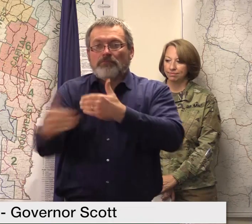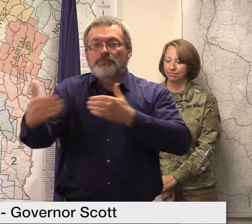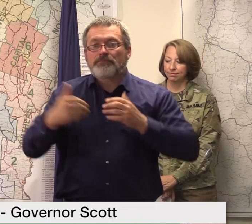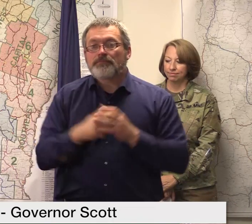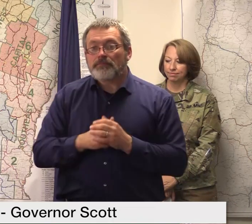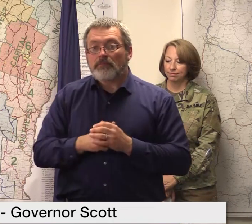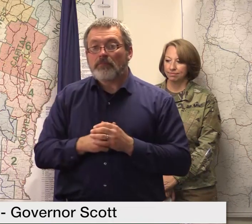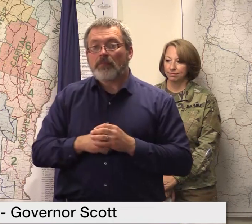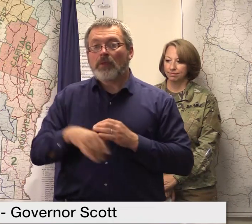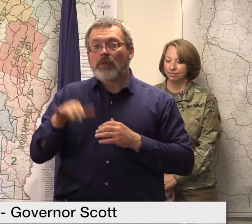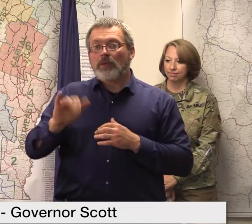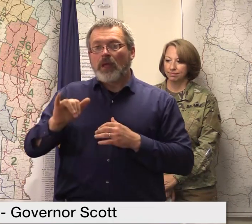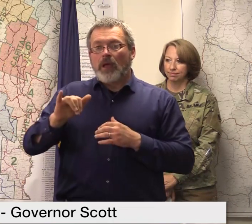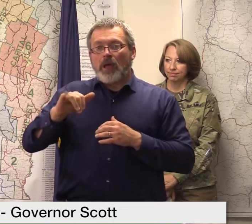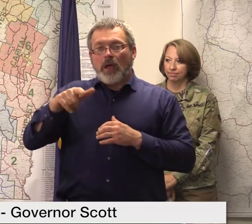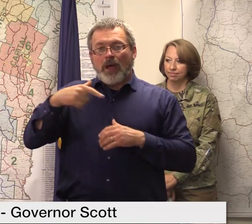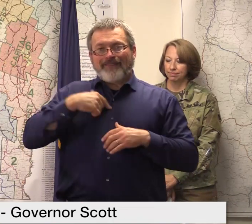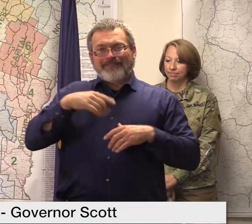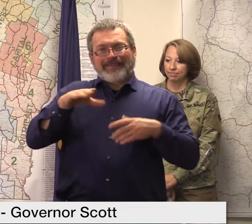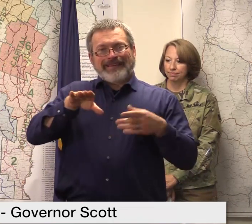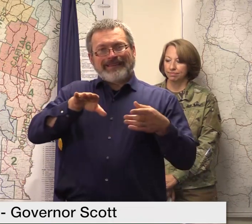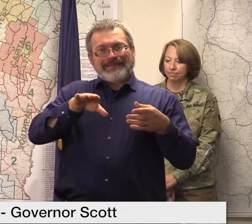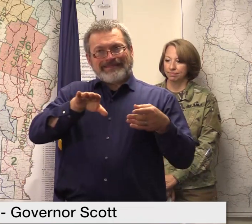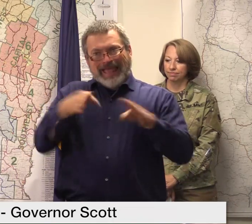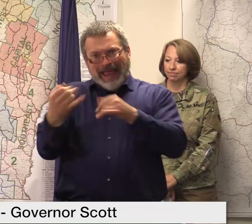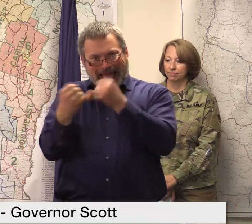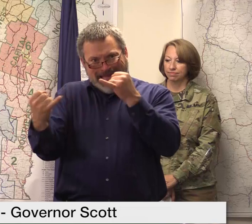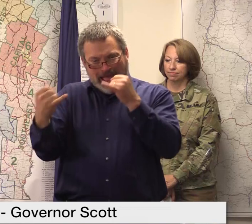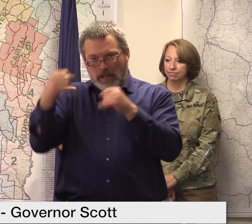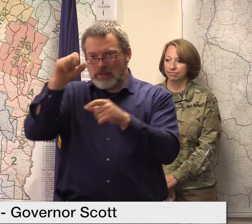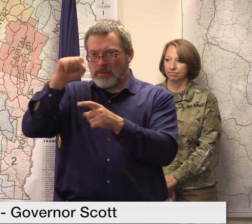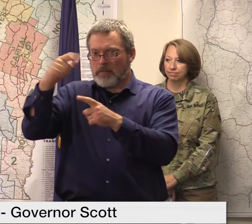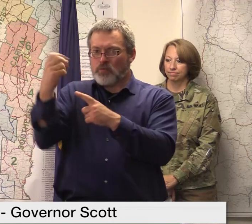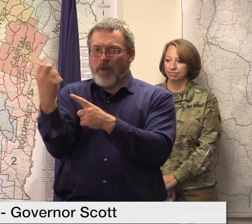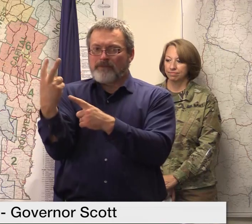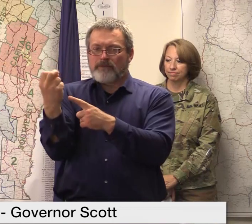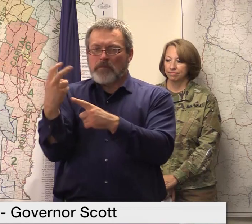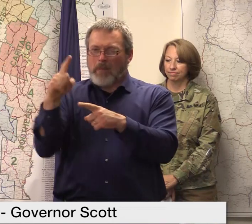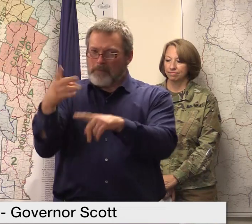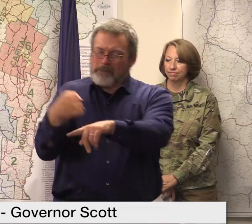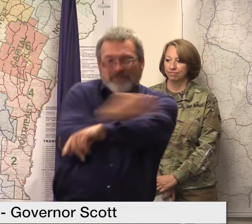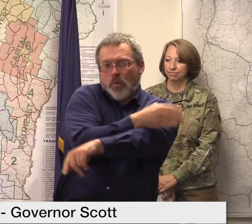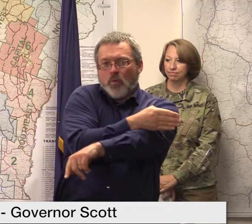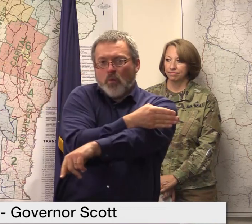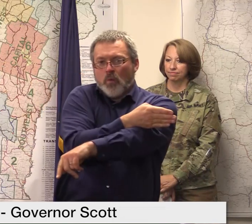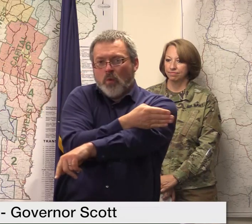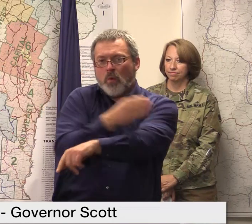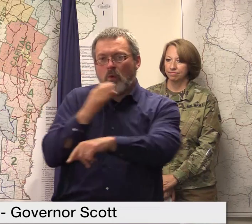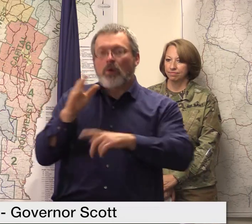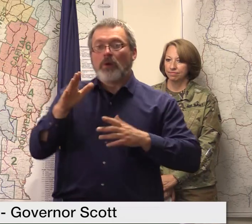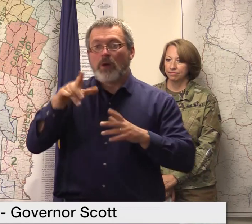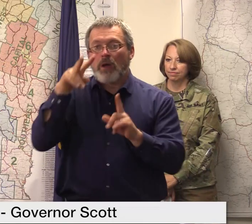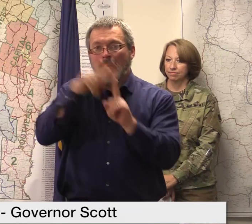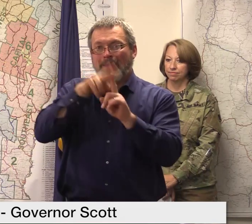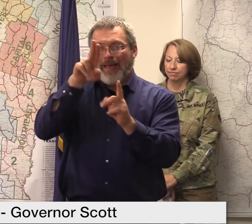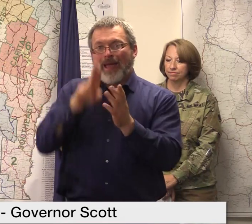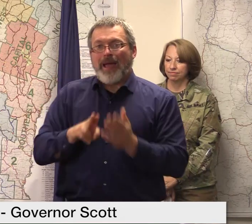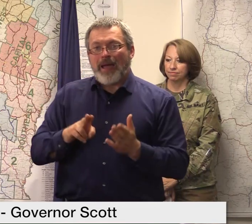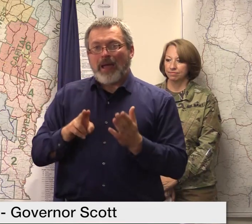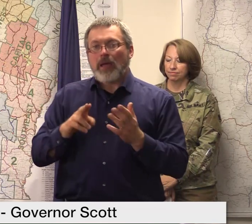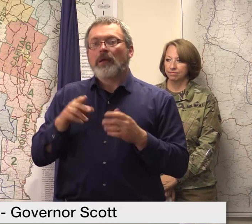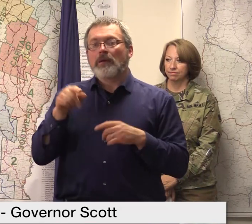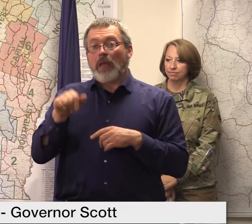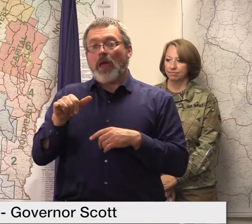is 12 September 2023 to apply for assistance you may contact you may visit